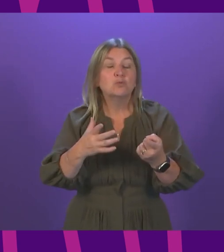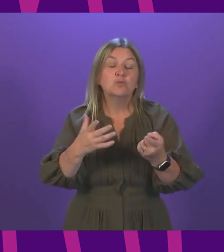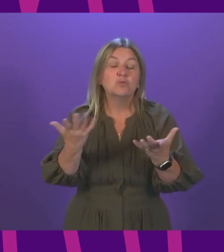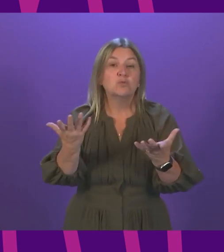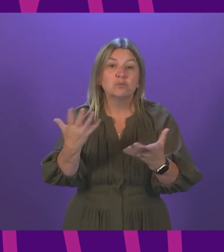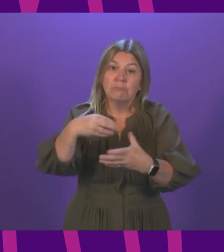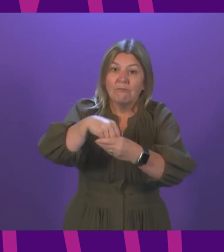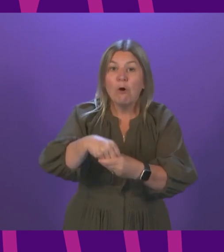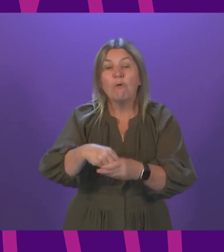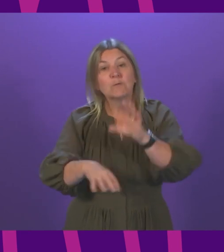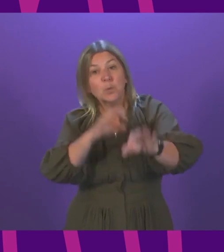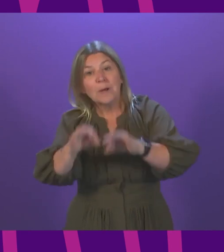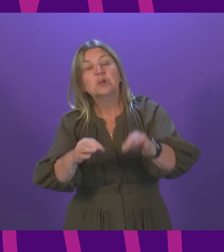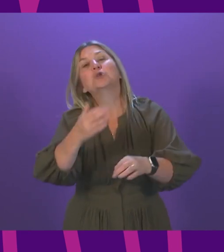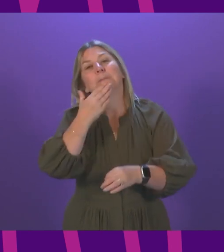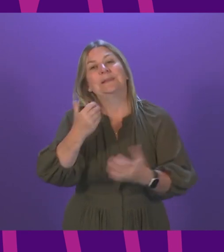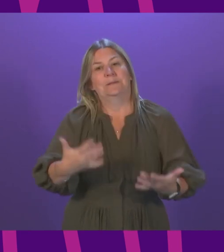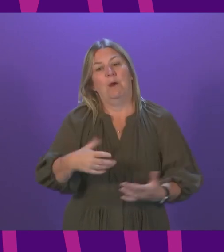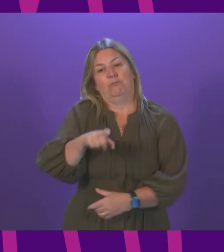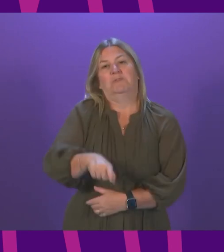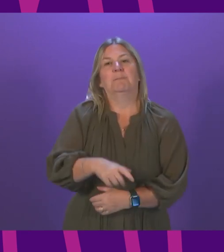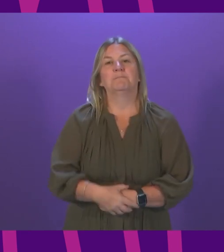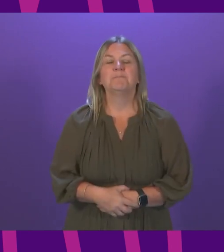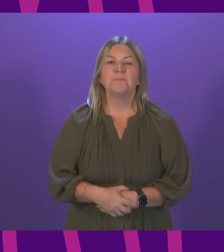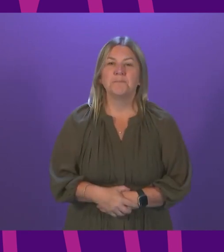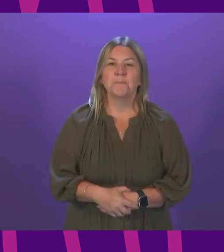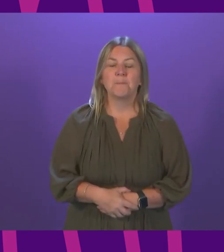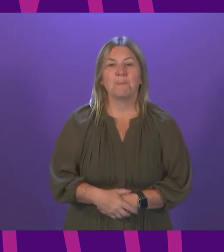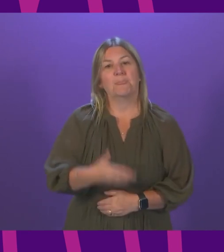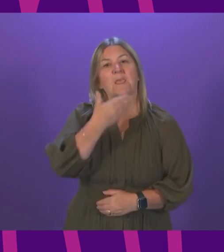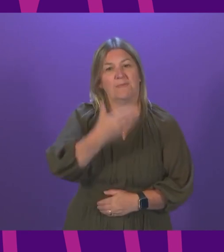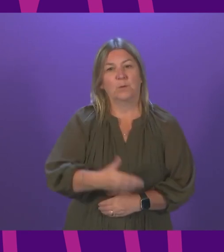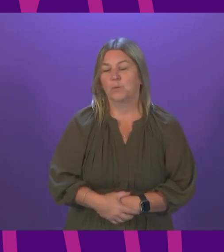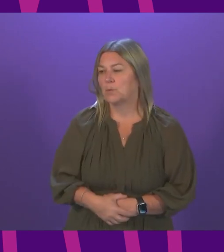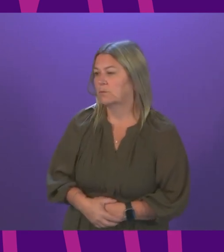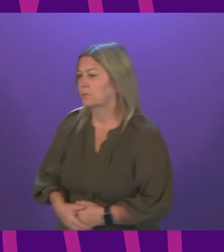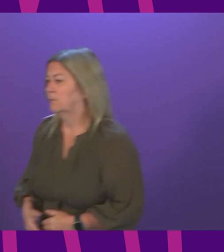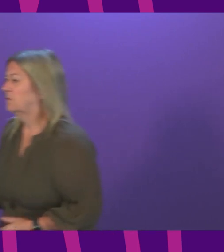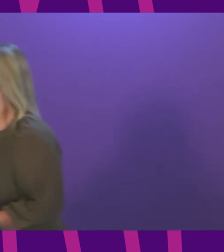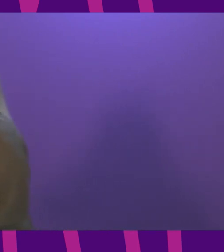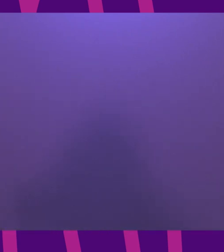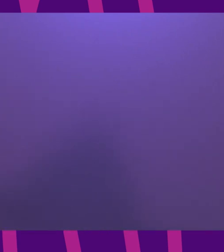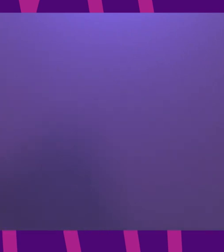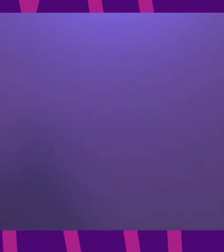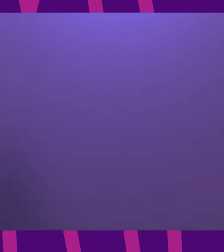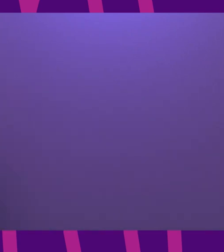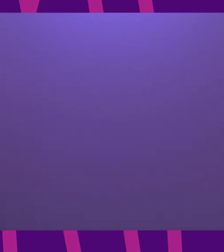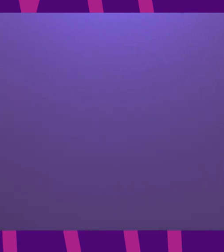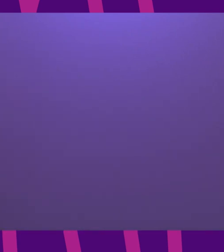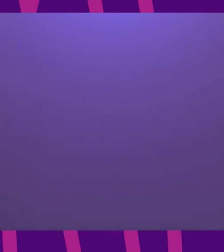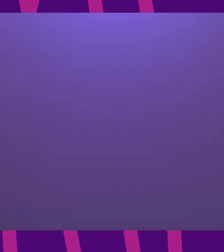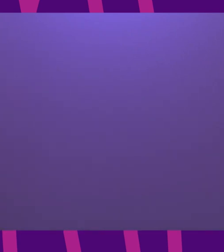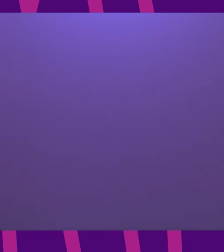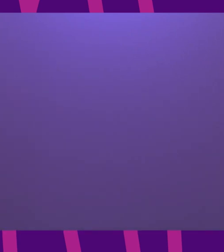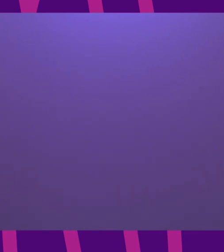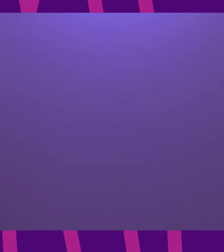now or press R in the chat function if they're joining us remotely. And I call on Michael Matheson to speak to and move the motion for around 11